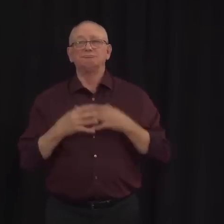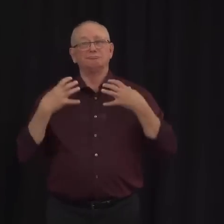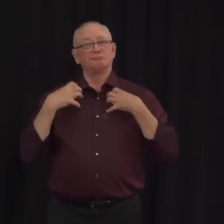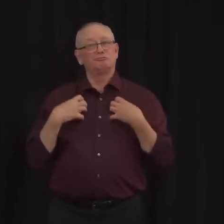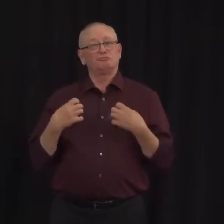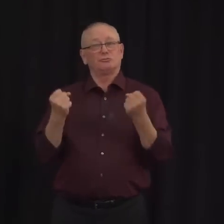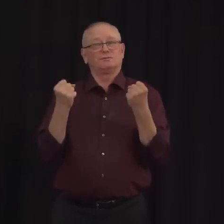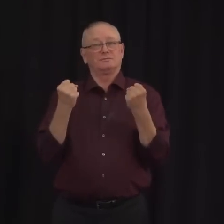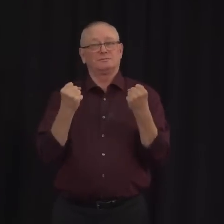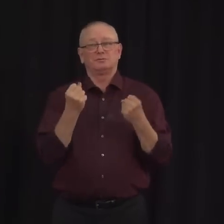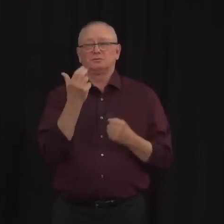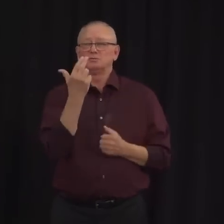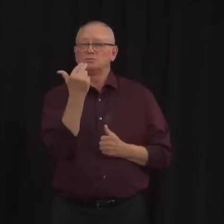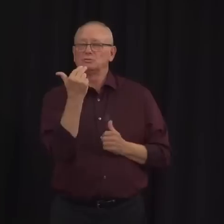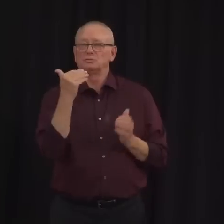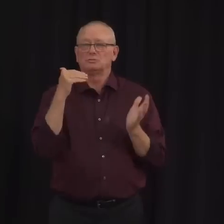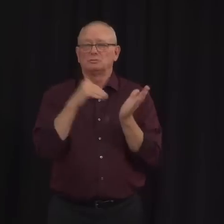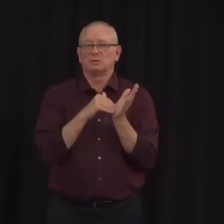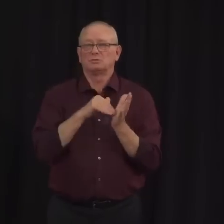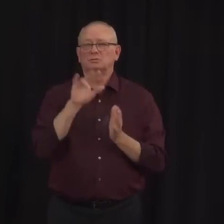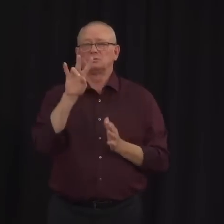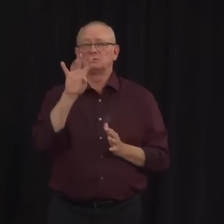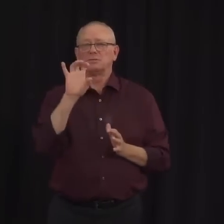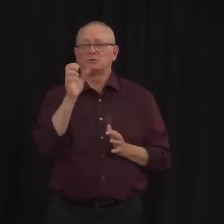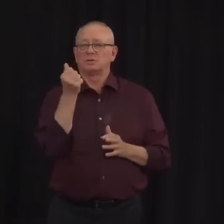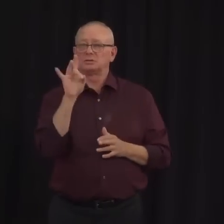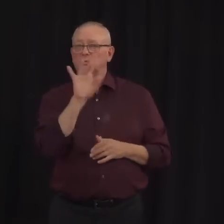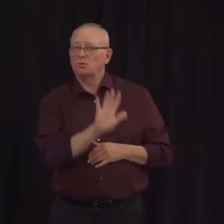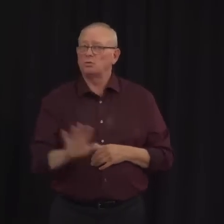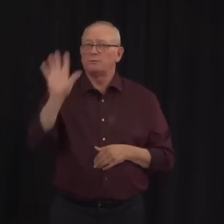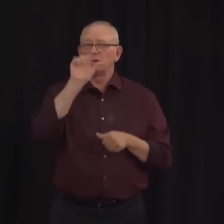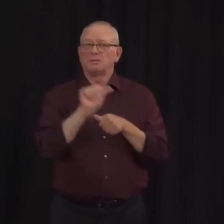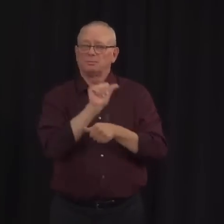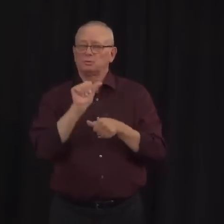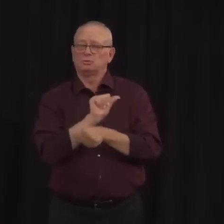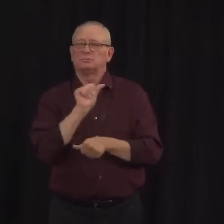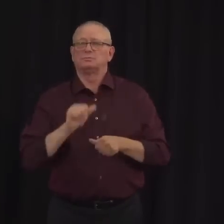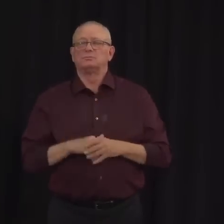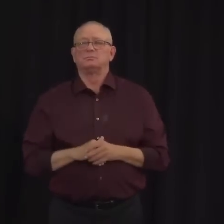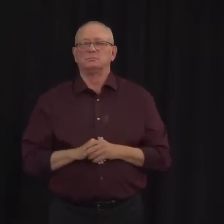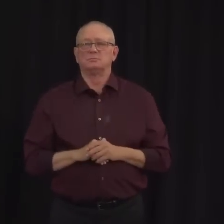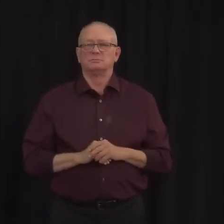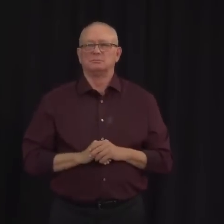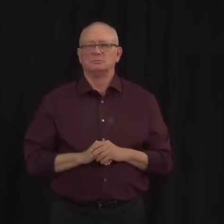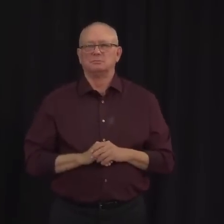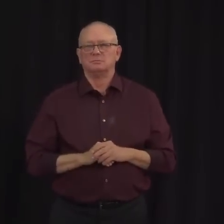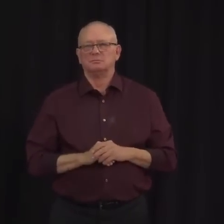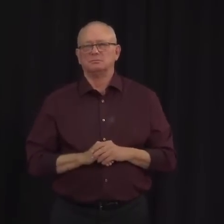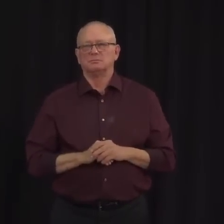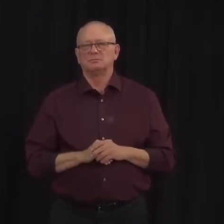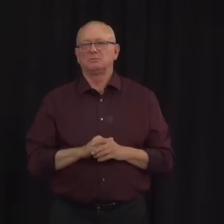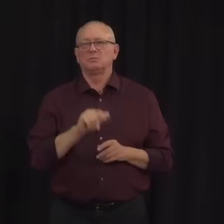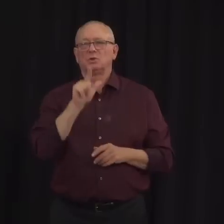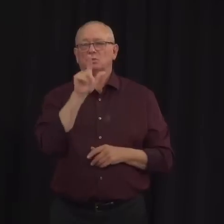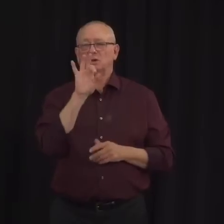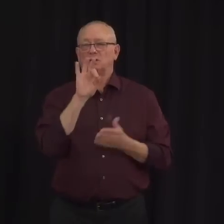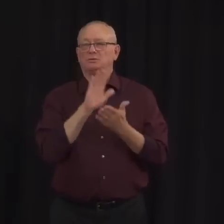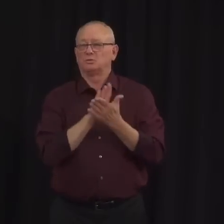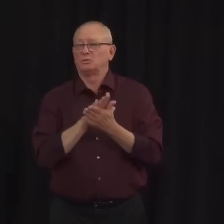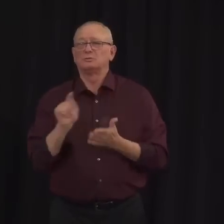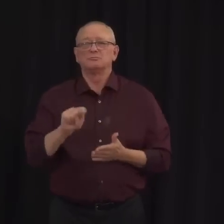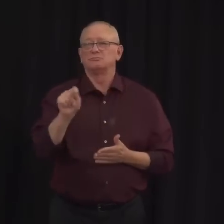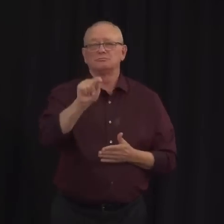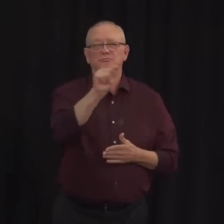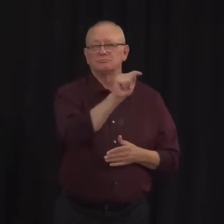,718. There have been 29 schools where an individual attended while infectious.